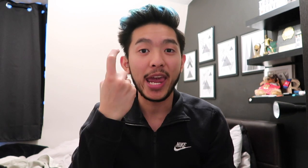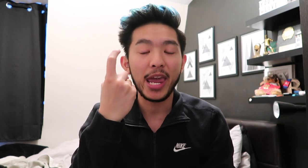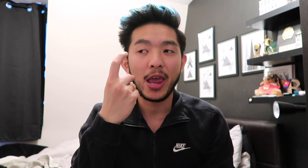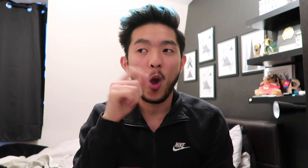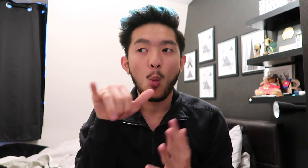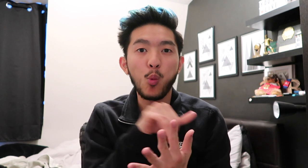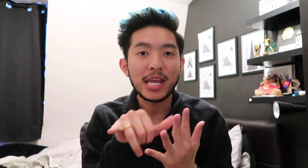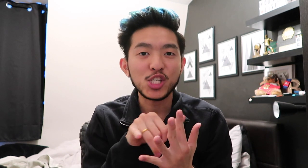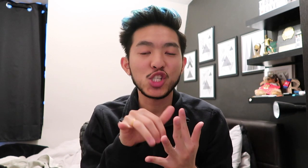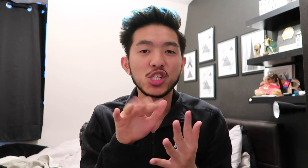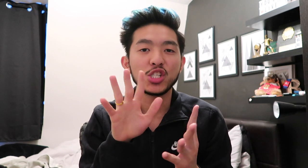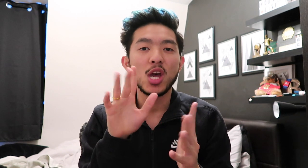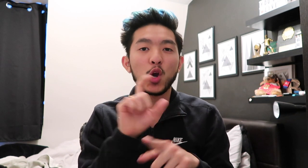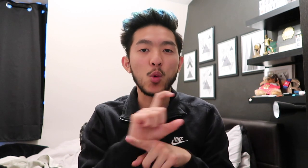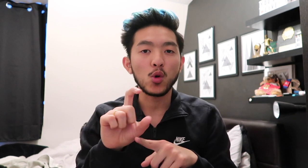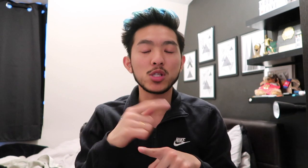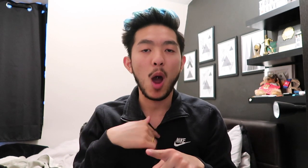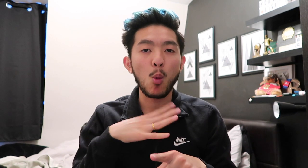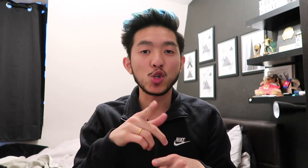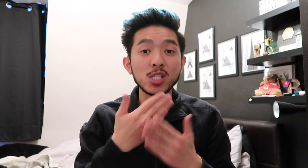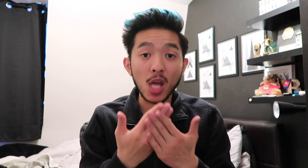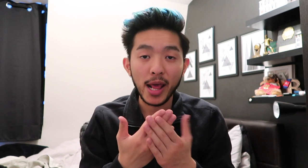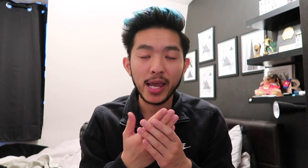which course I wanted to study.